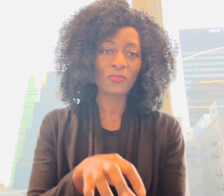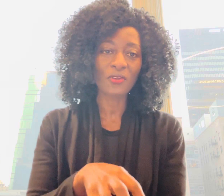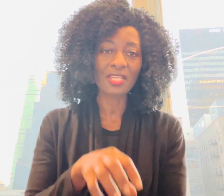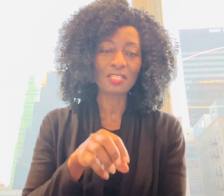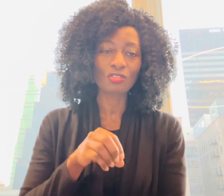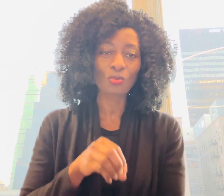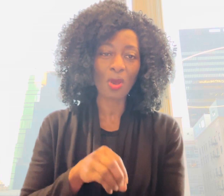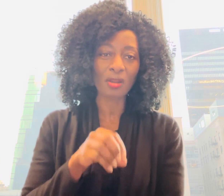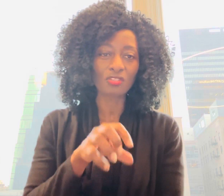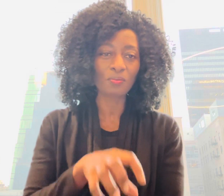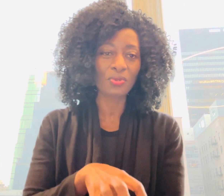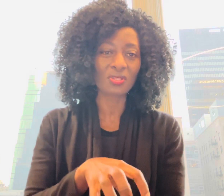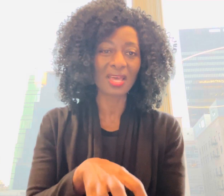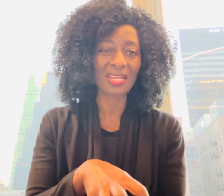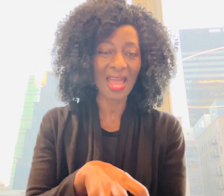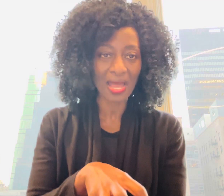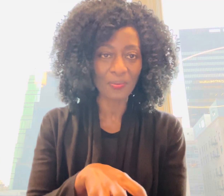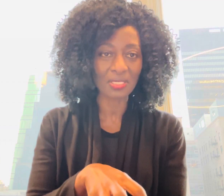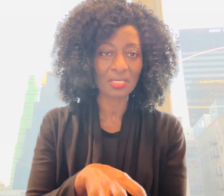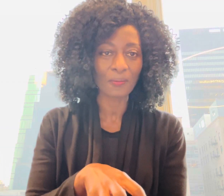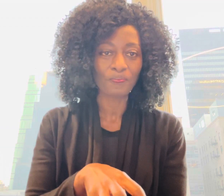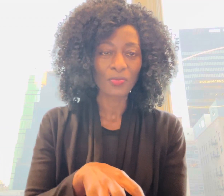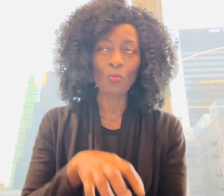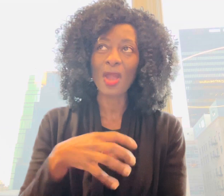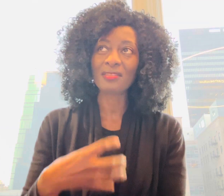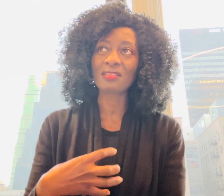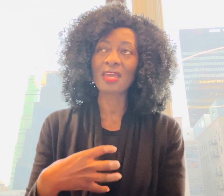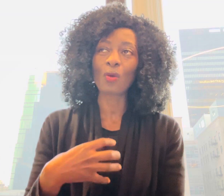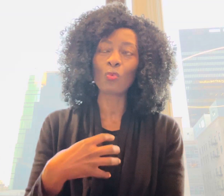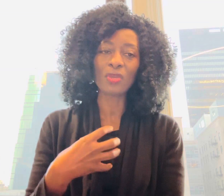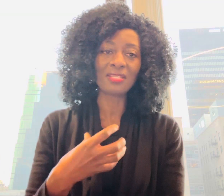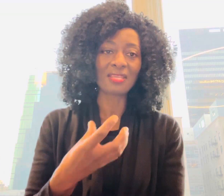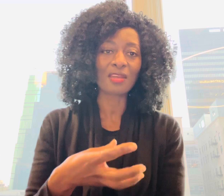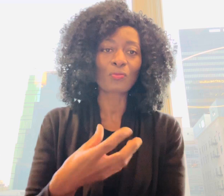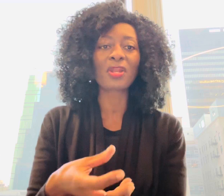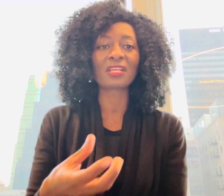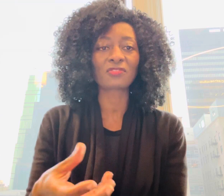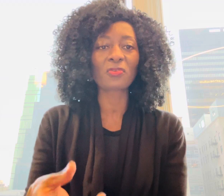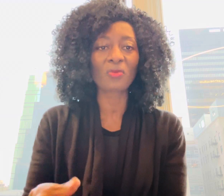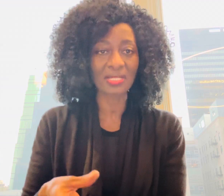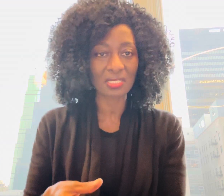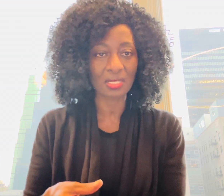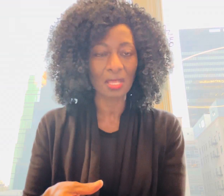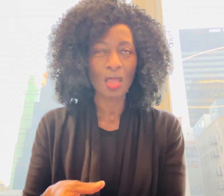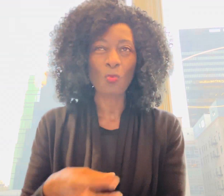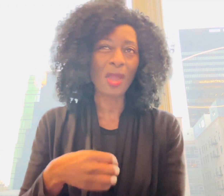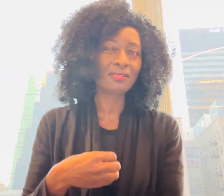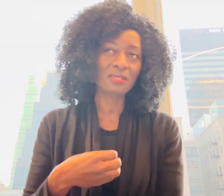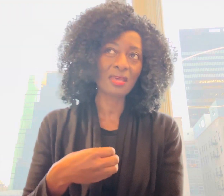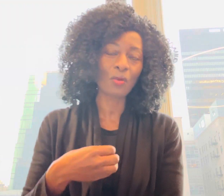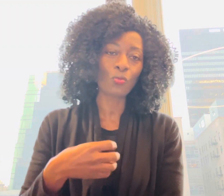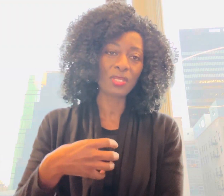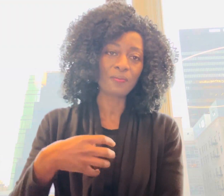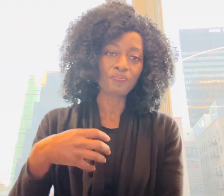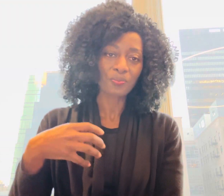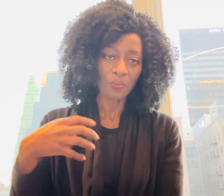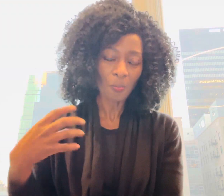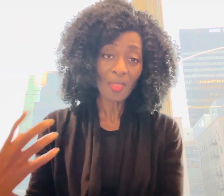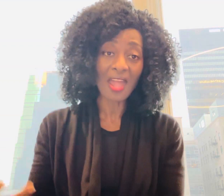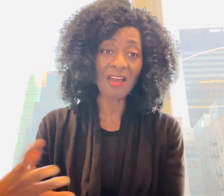find it so hard to build that habit why is it that we take prayers for granted why is it that we have